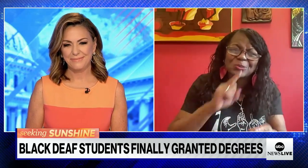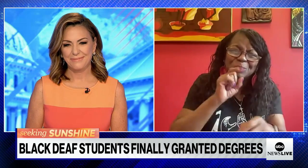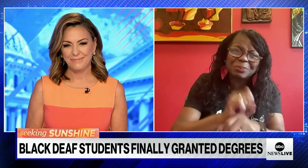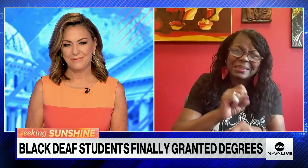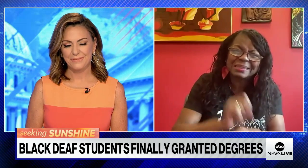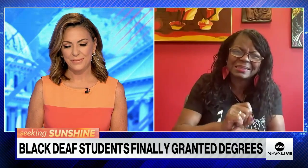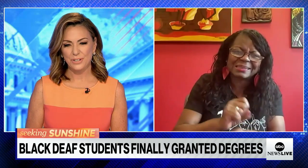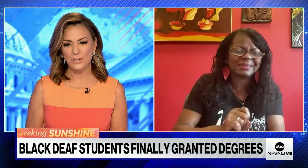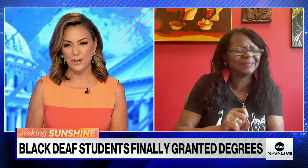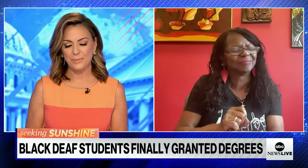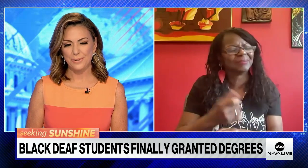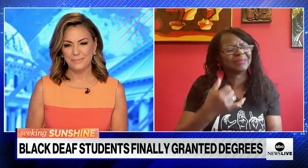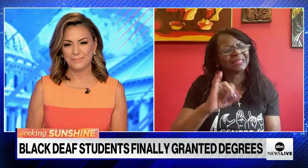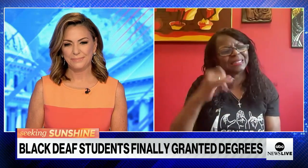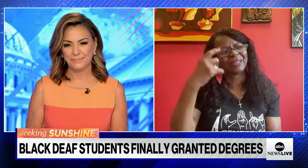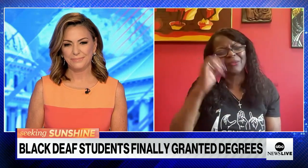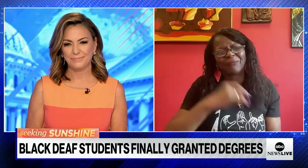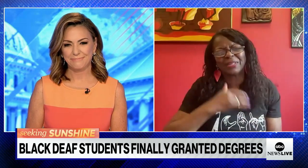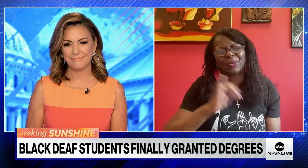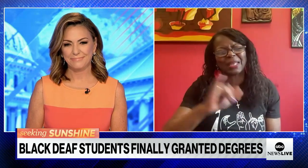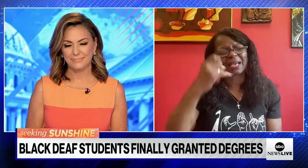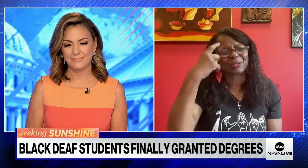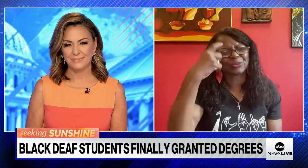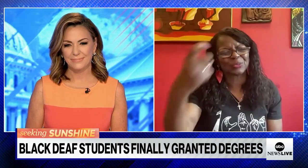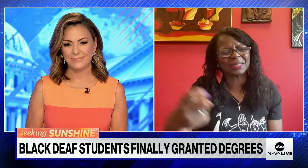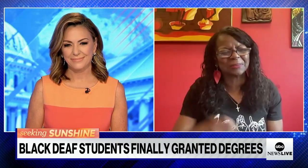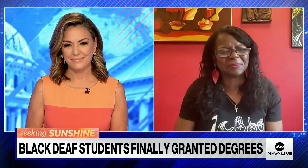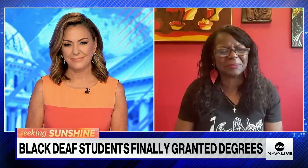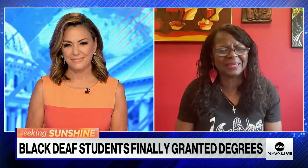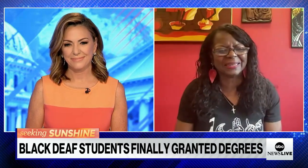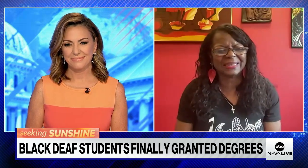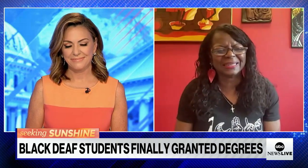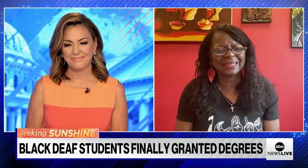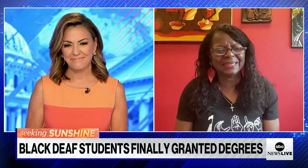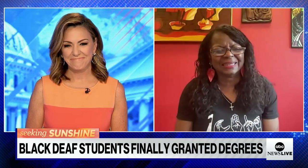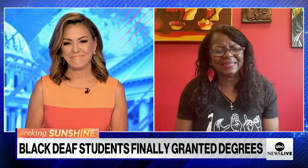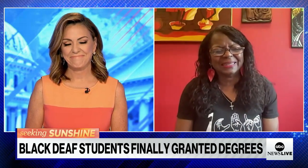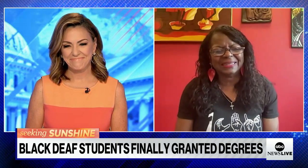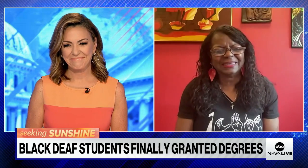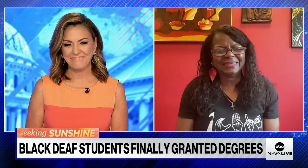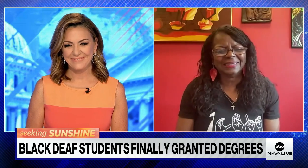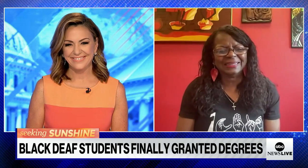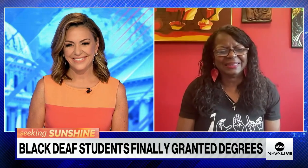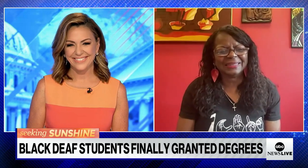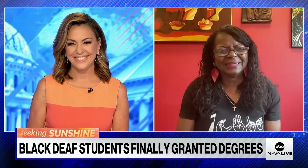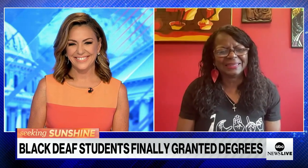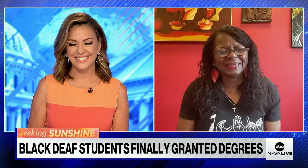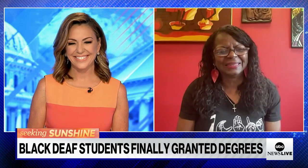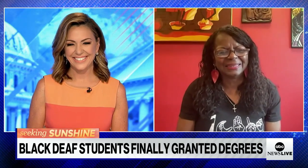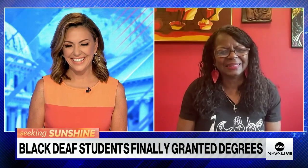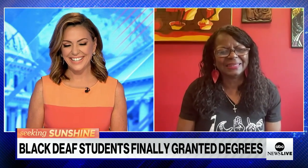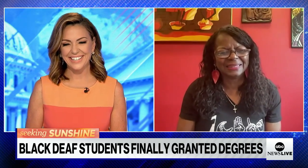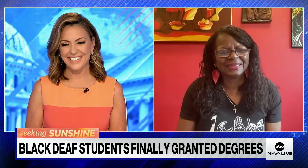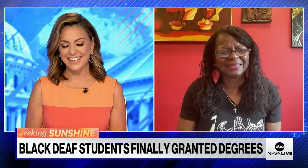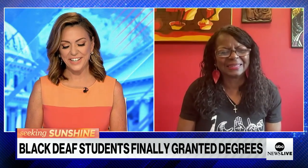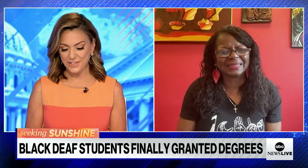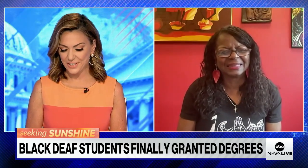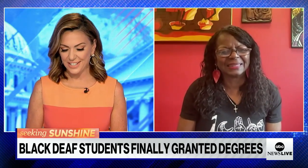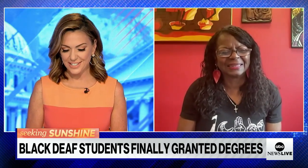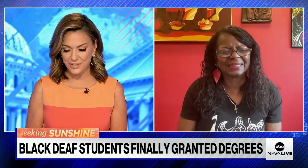And this is something that has actually happened for them. So again, just a dream come true. It is. It is. And it's such